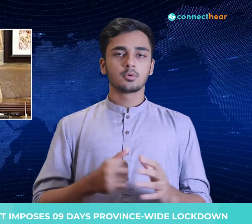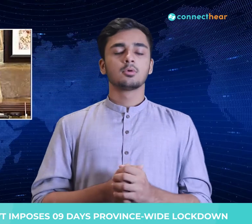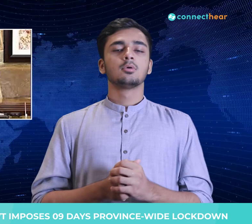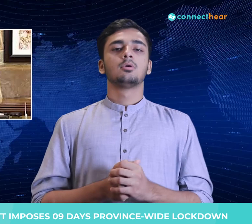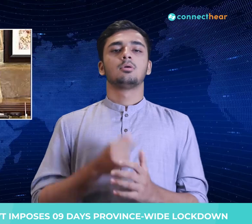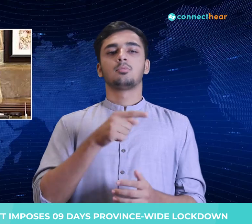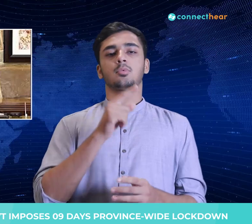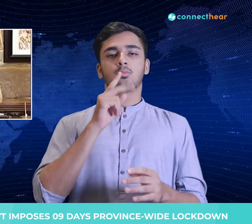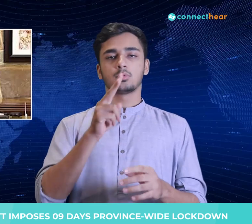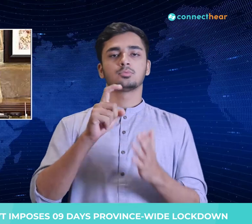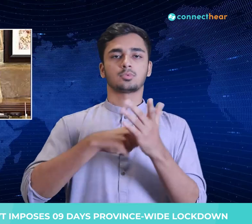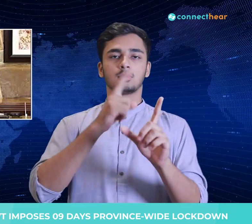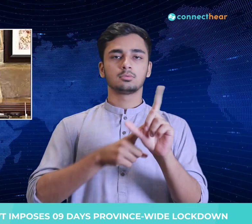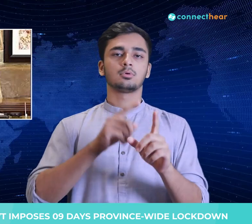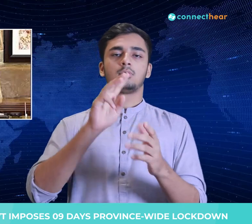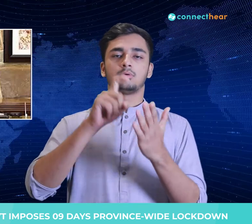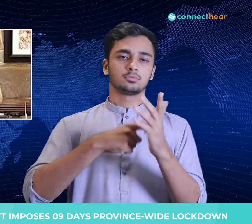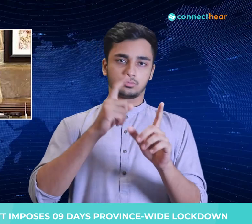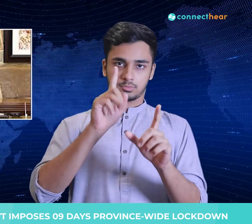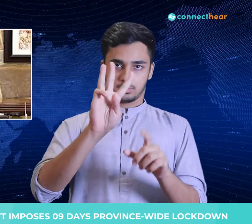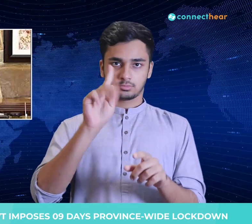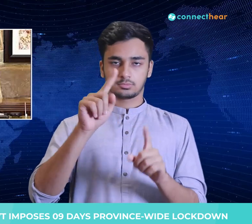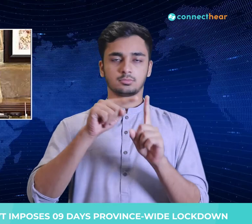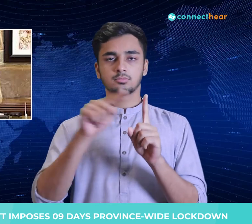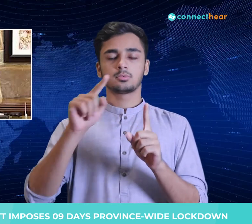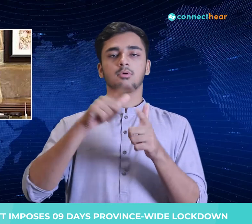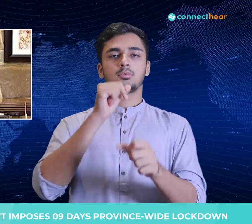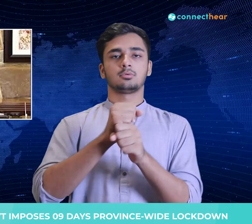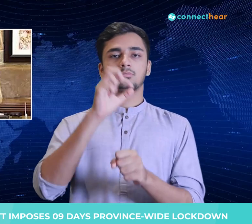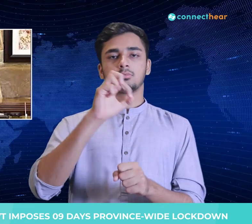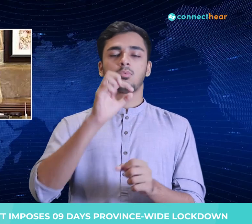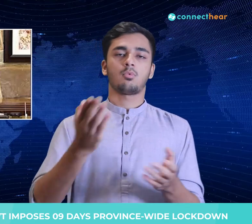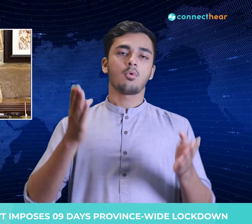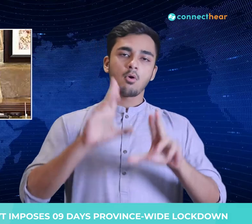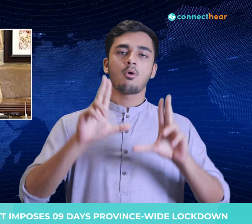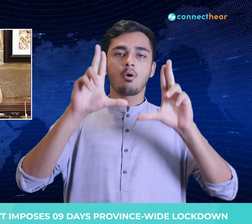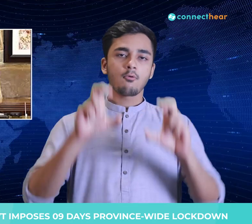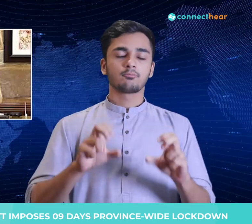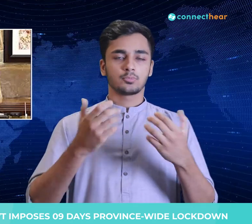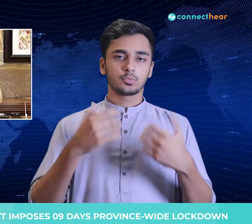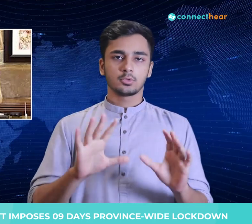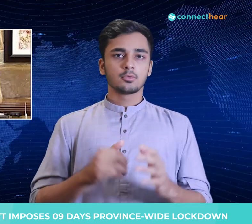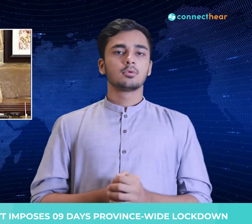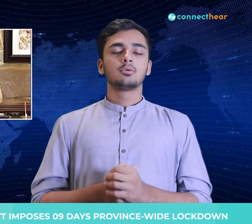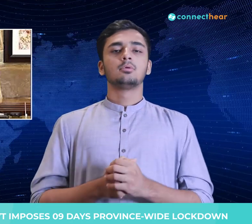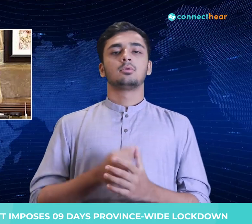Sindh Seyyed Murad Ali Shah during the meeting of the COVID tax force that was specially attended by opposition leaders and traders.